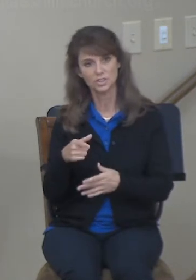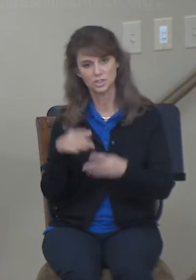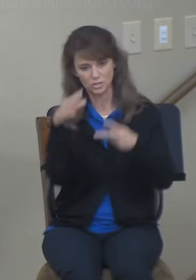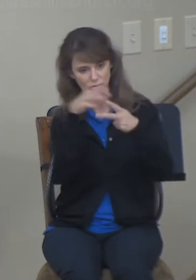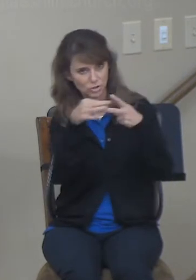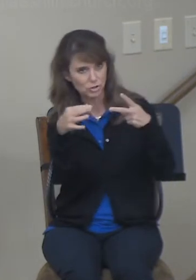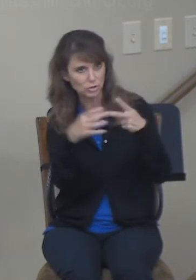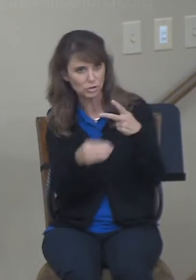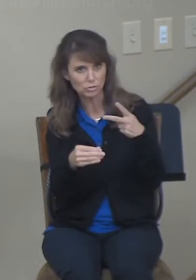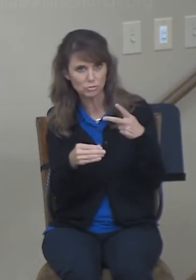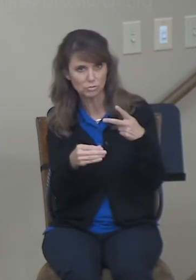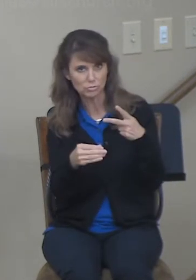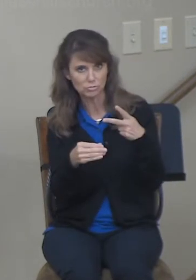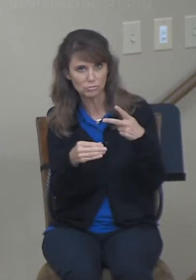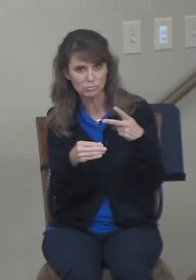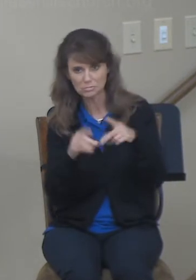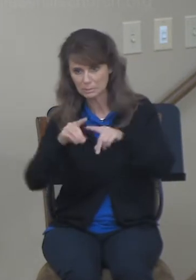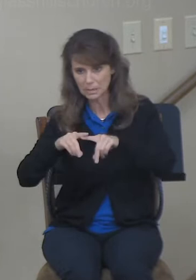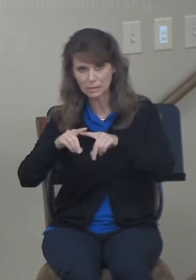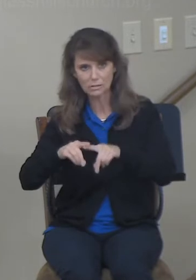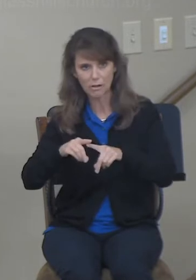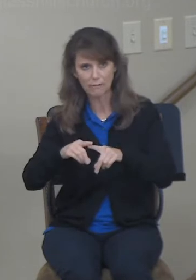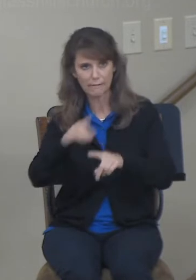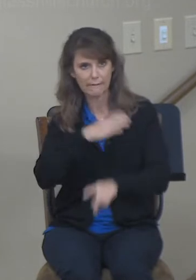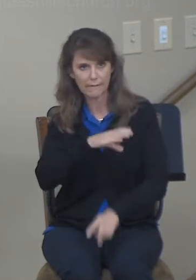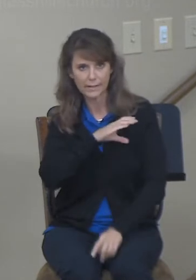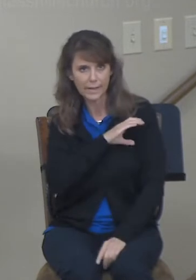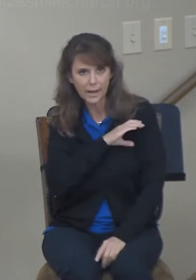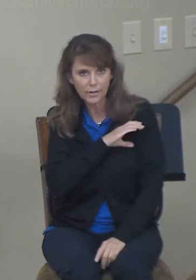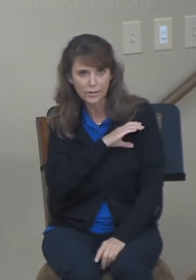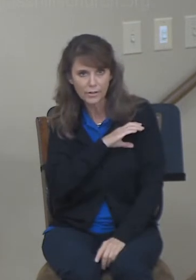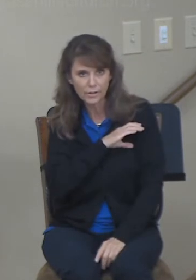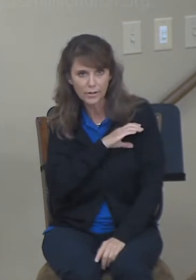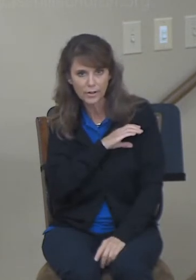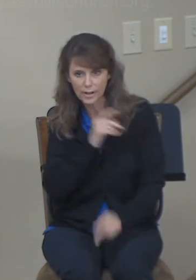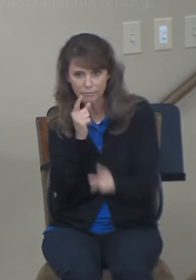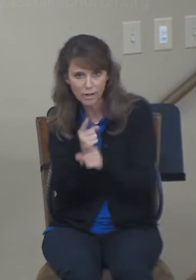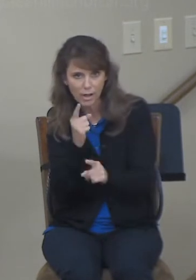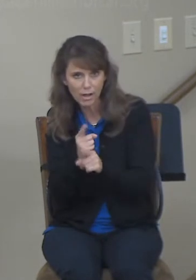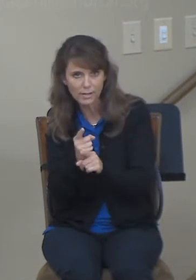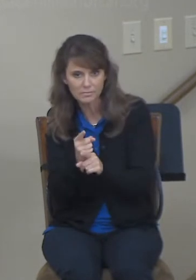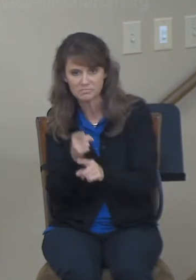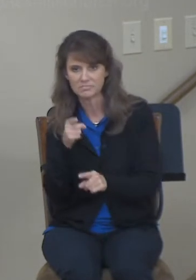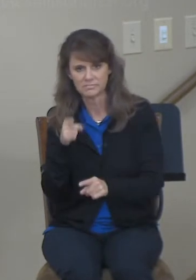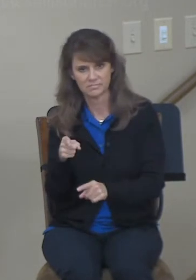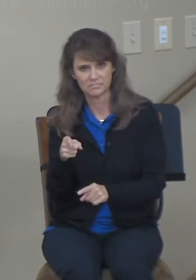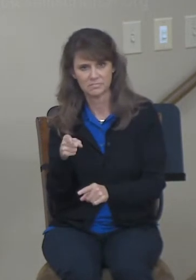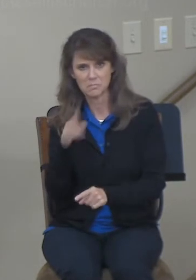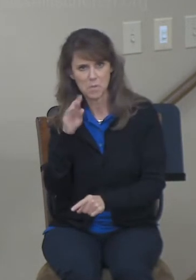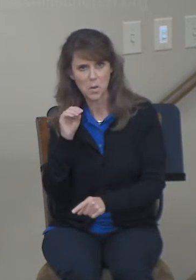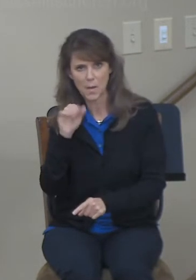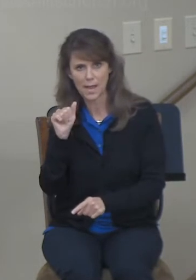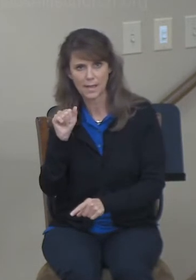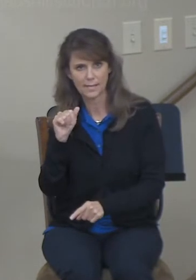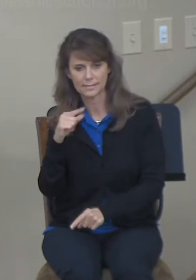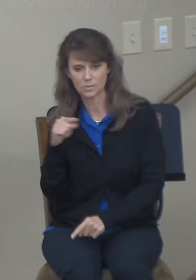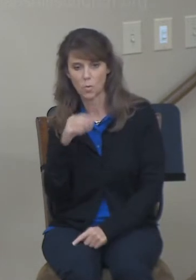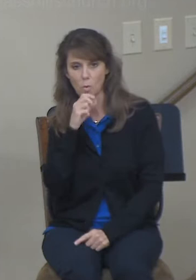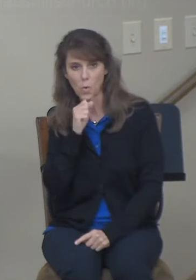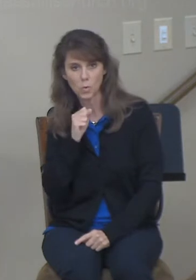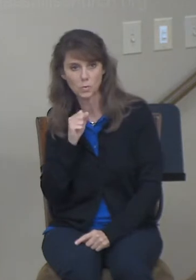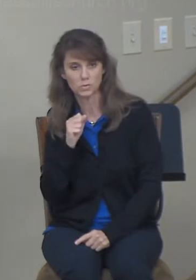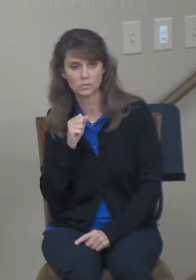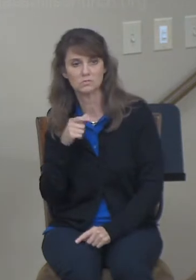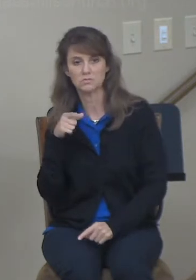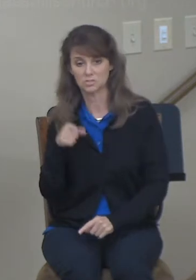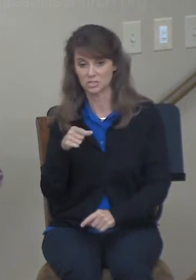based upon character and standing, not necessarily going after a younger man, whether he was rich or poor. And he